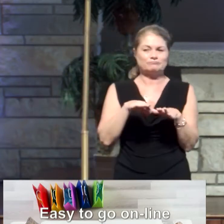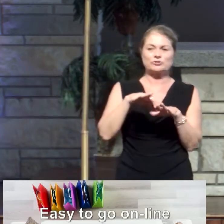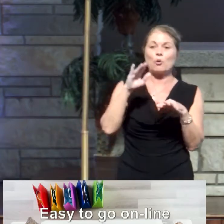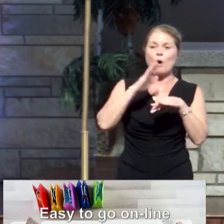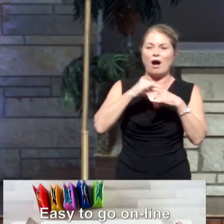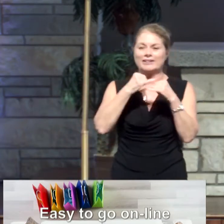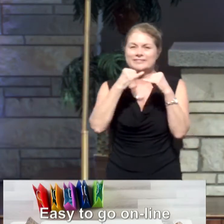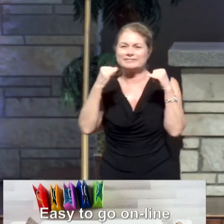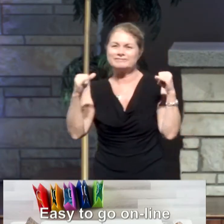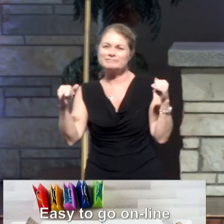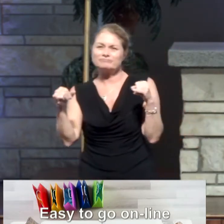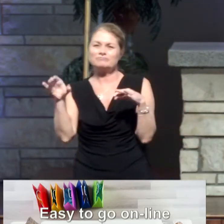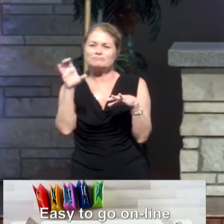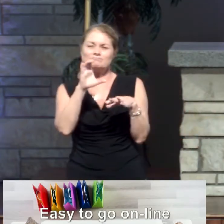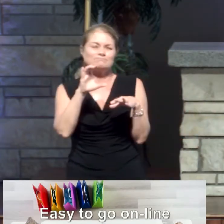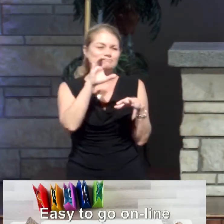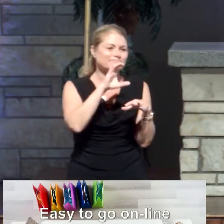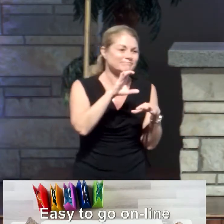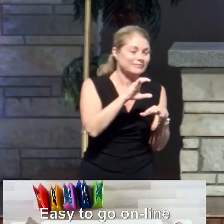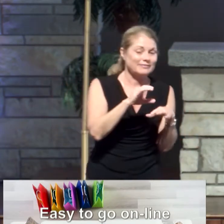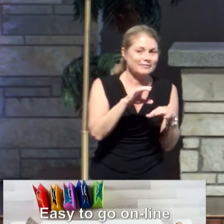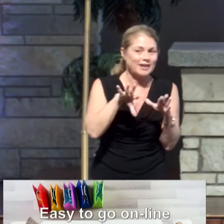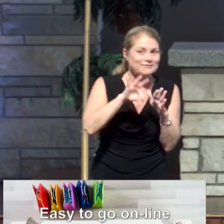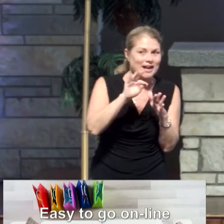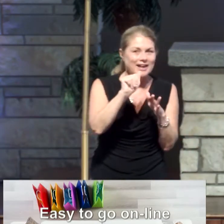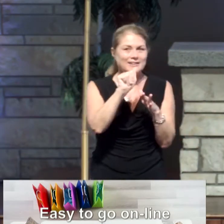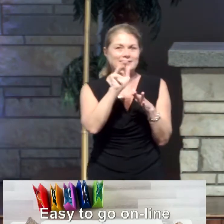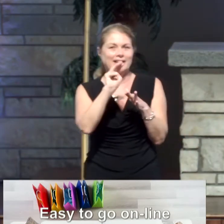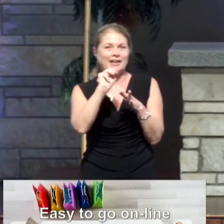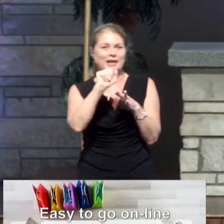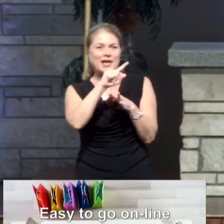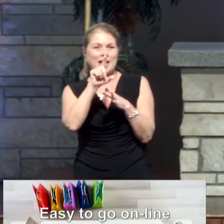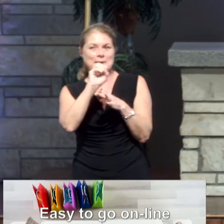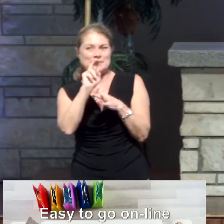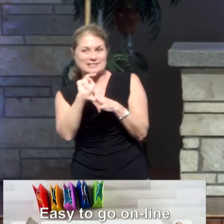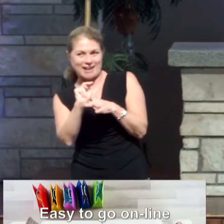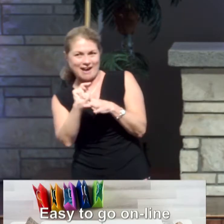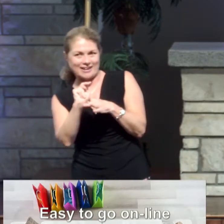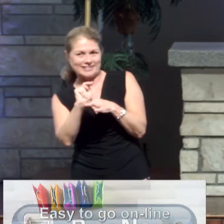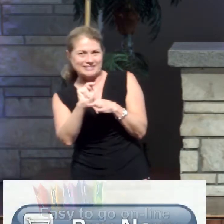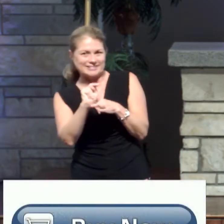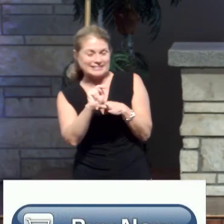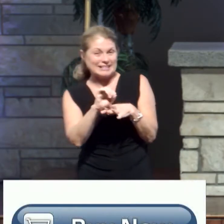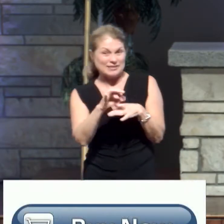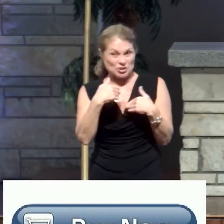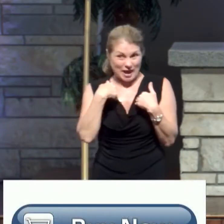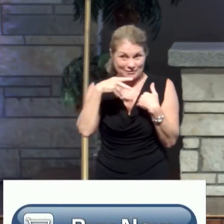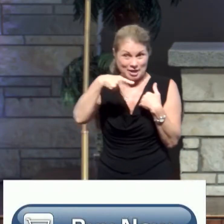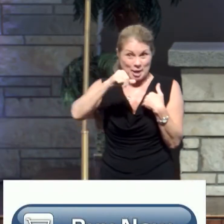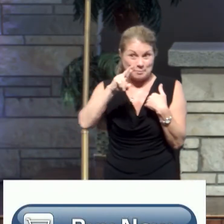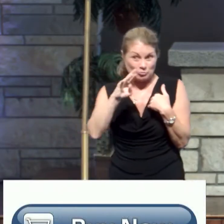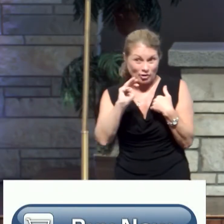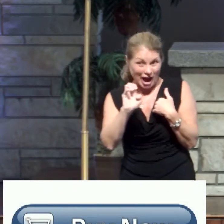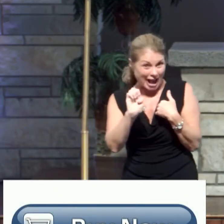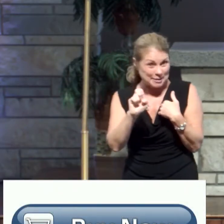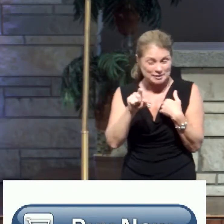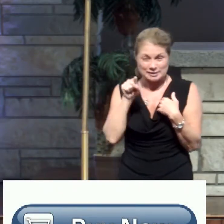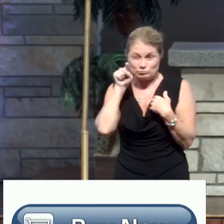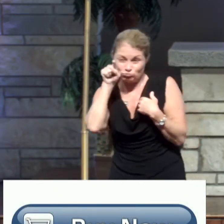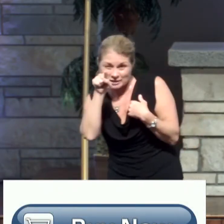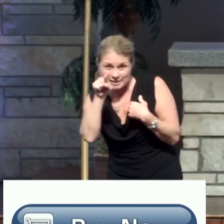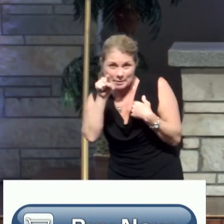web and to land on Amazon. And if you've got, you know, Prime, all you've to do is press that Buy Now button.